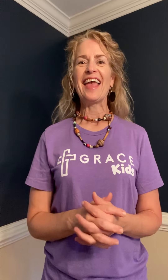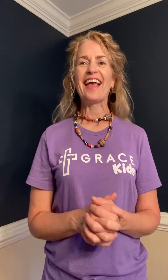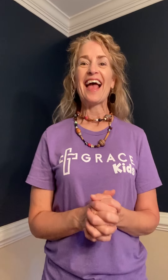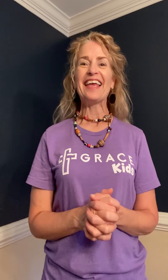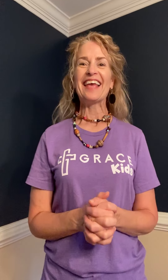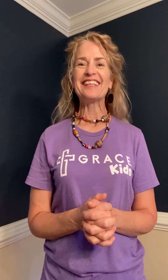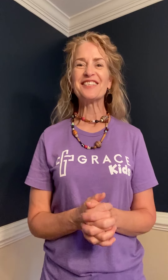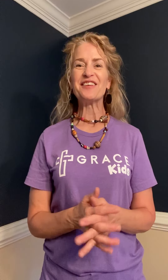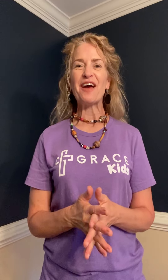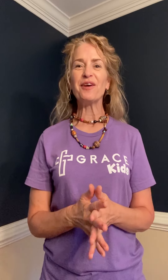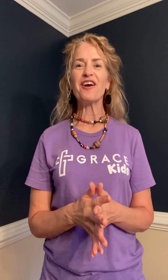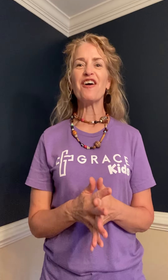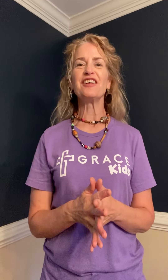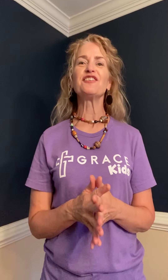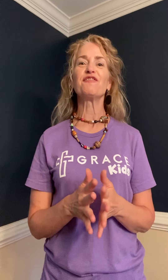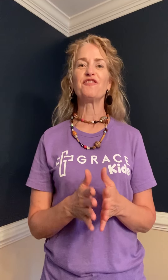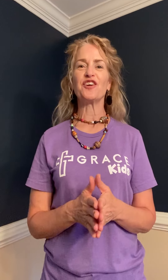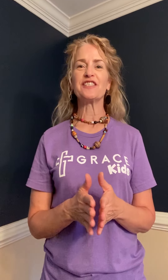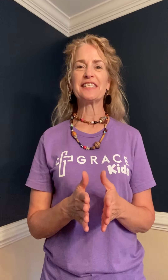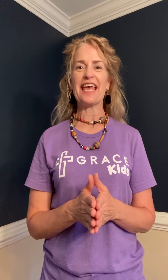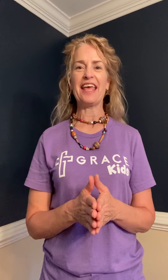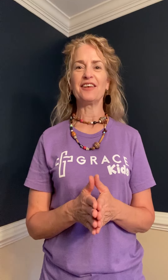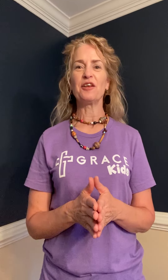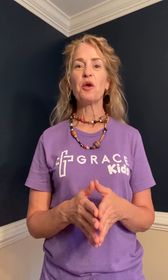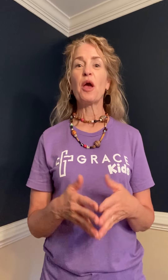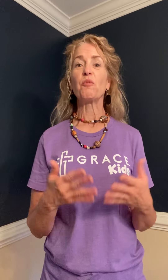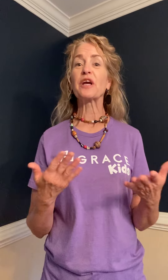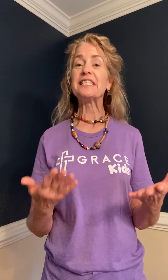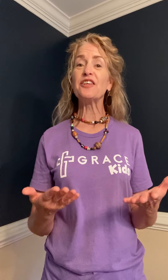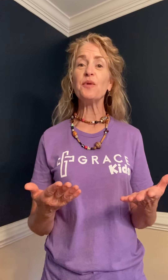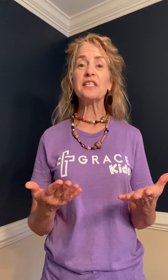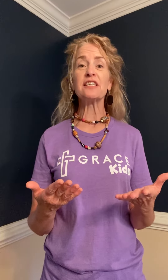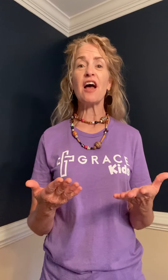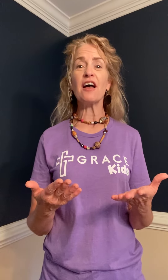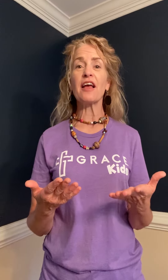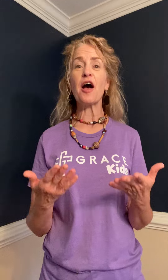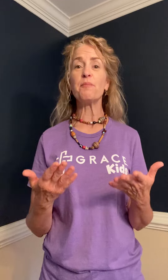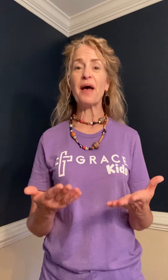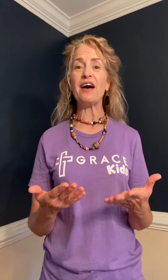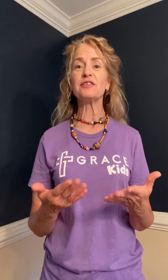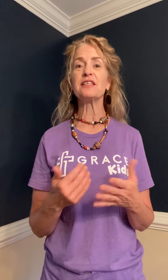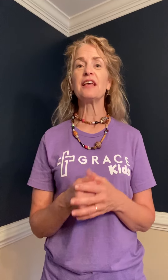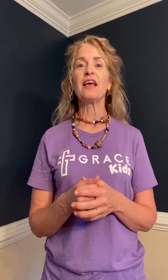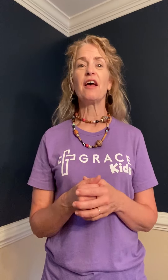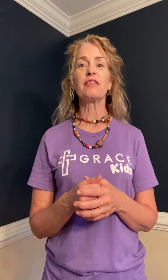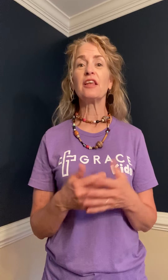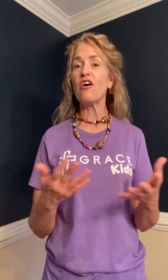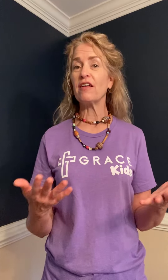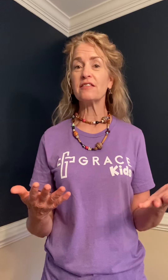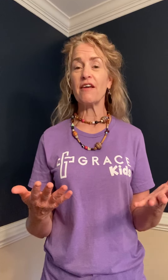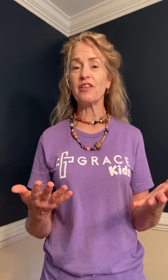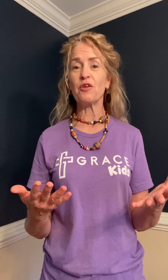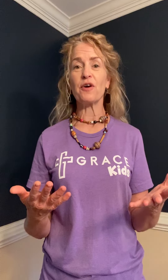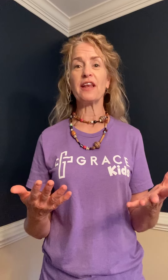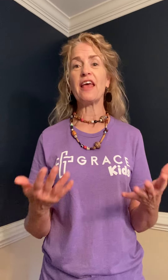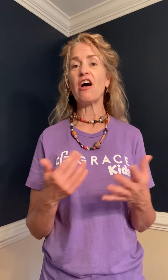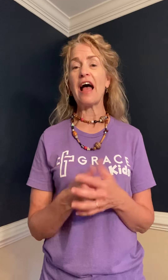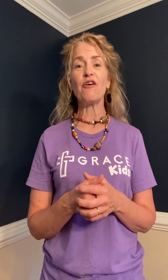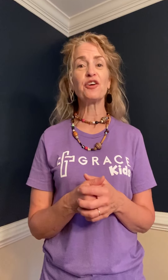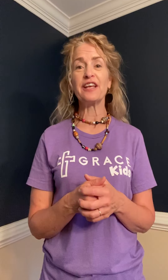Hi kids! So now we are on to verse 10. We're continuing to talk about the laws of the Lord and how good